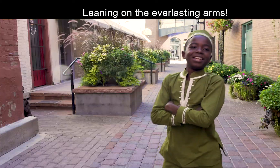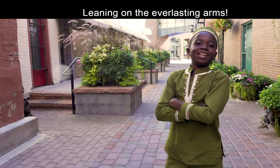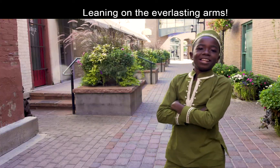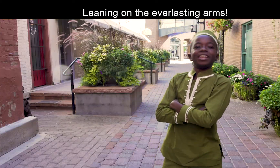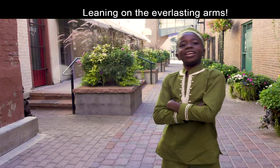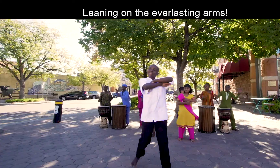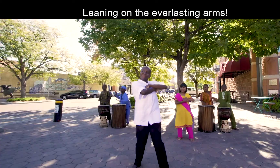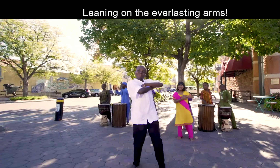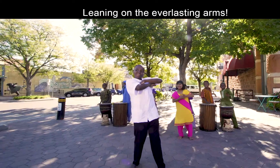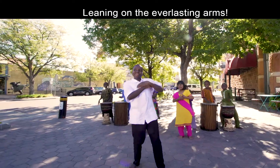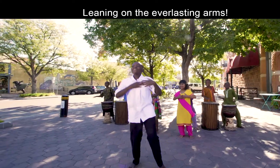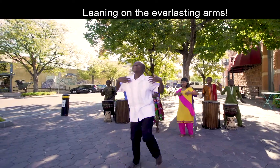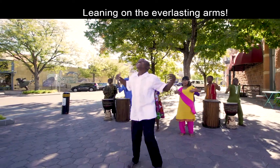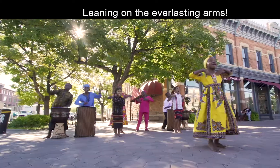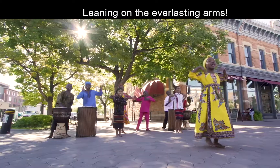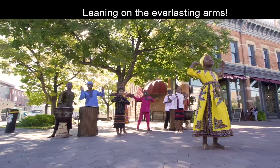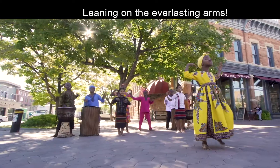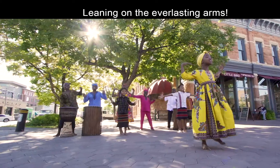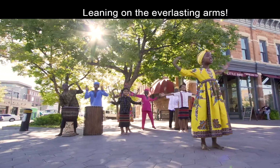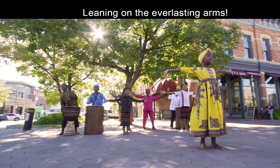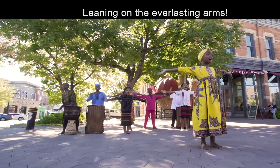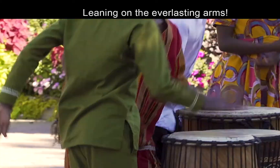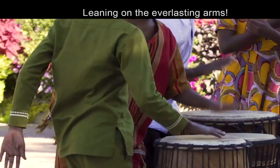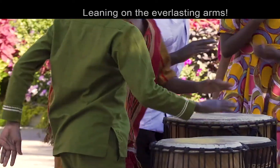Leaning on the everlasting arms.